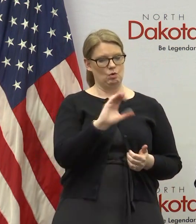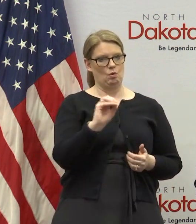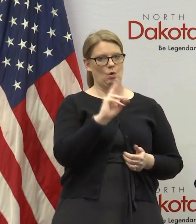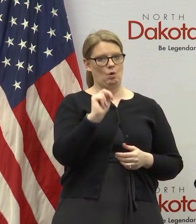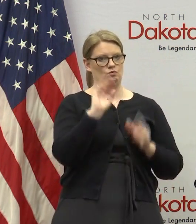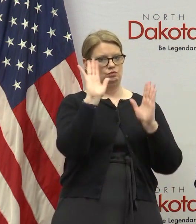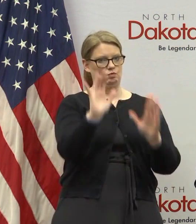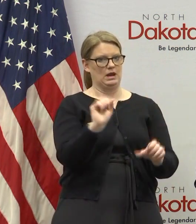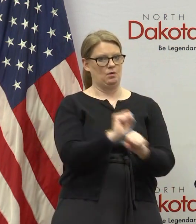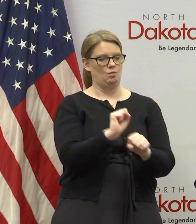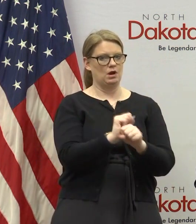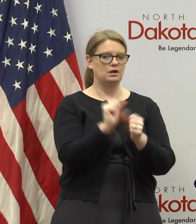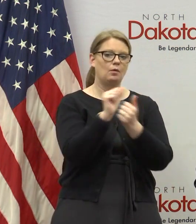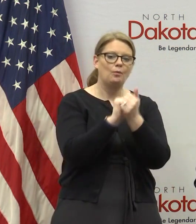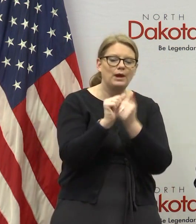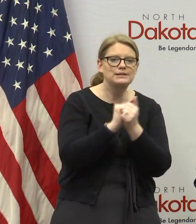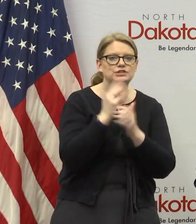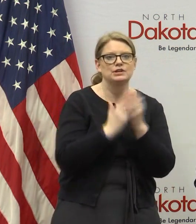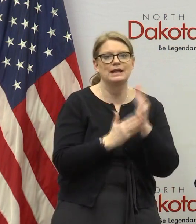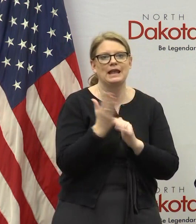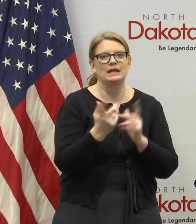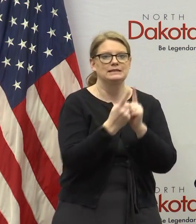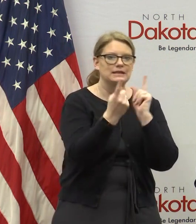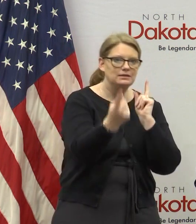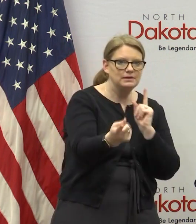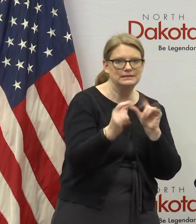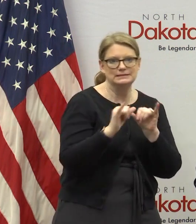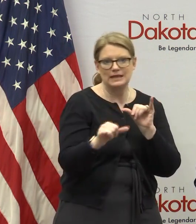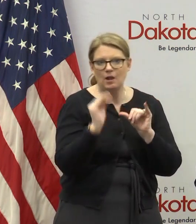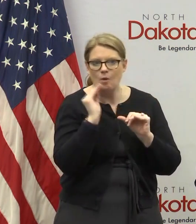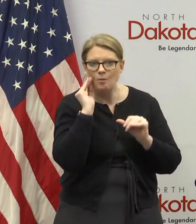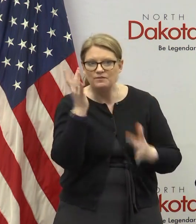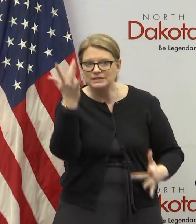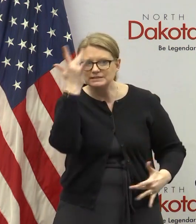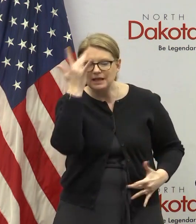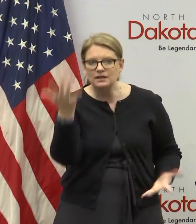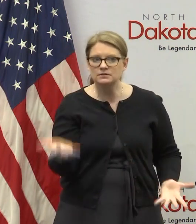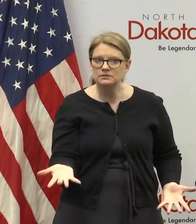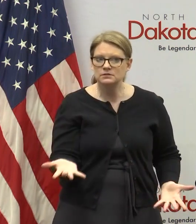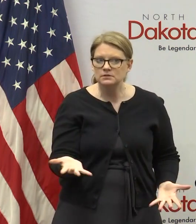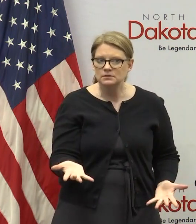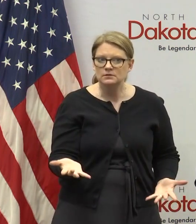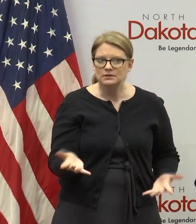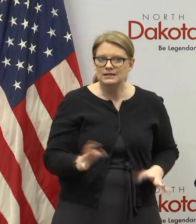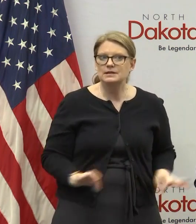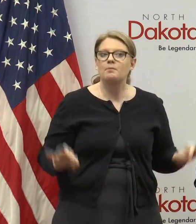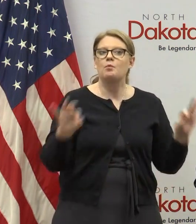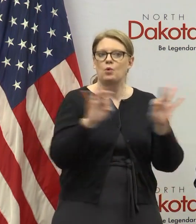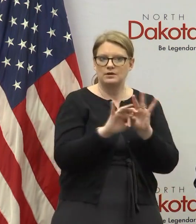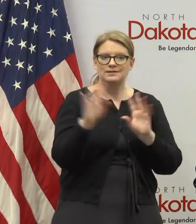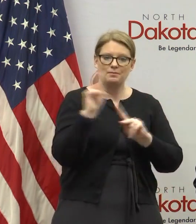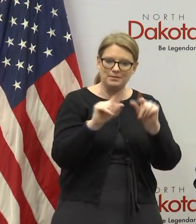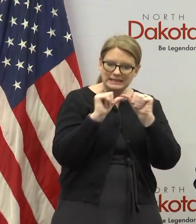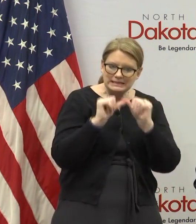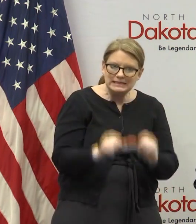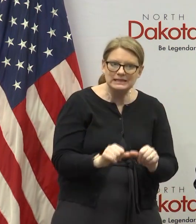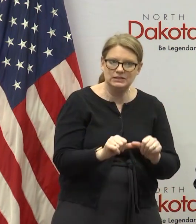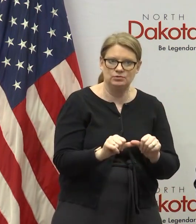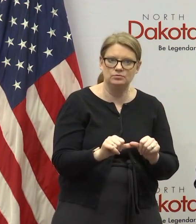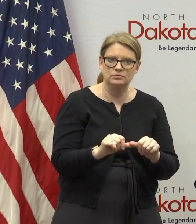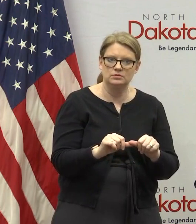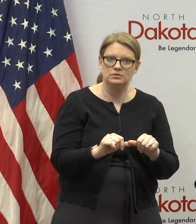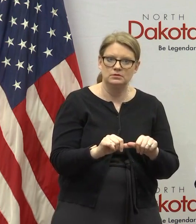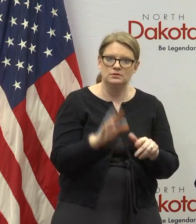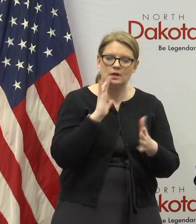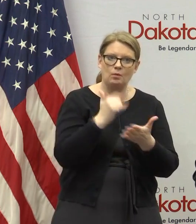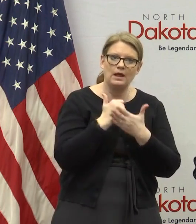great work you know washing your hands keeping your distance stay home if you're sick uh those are the the big three things that people can keep doing uh that will actually